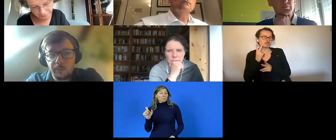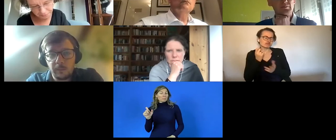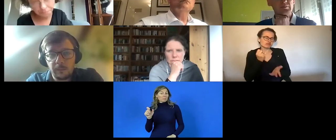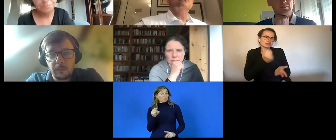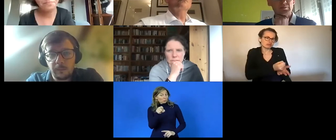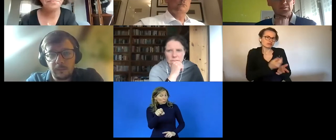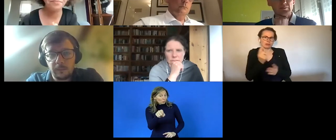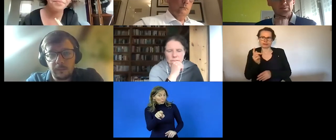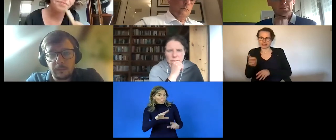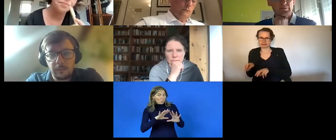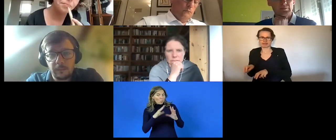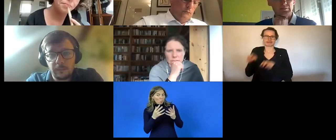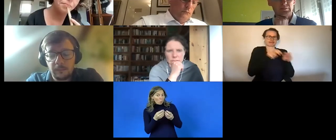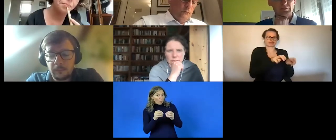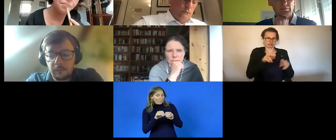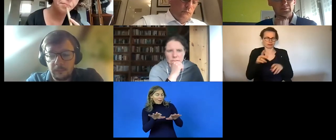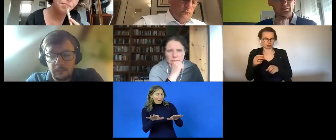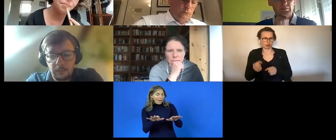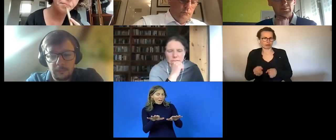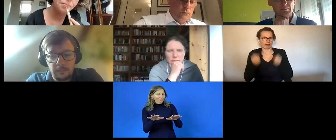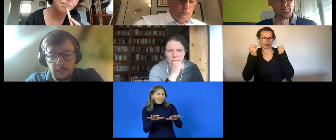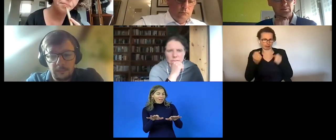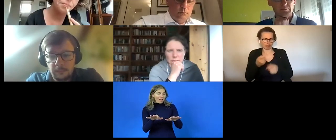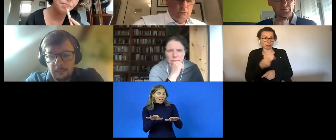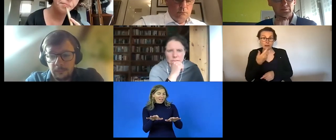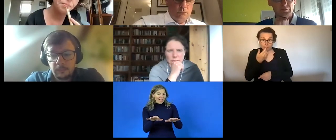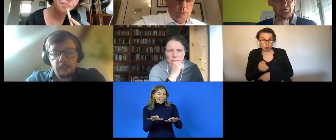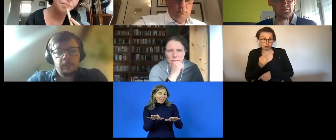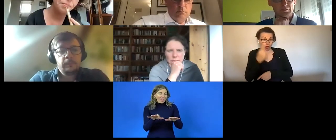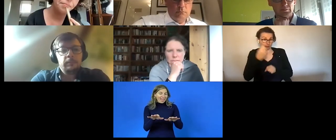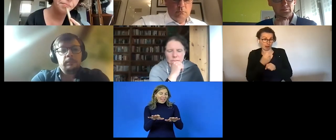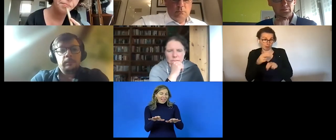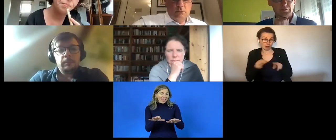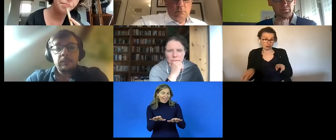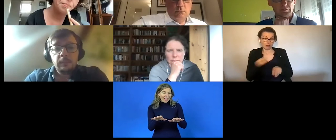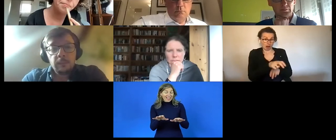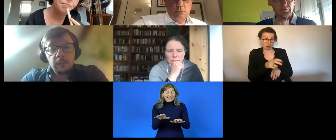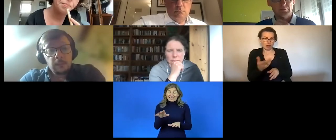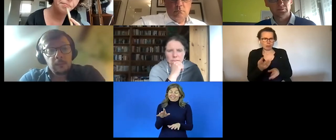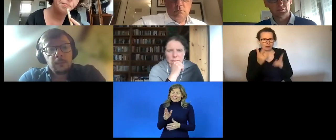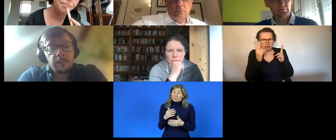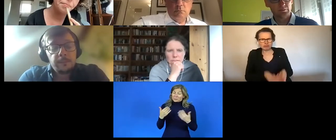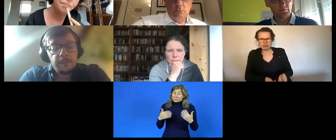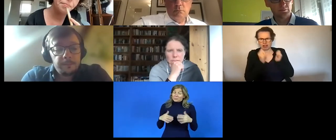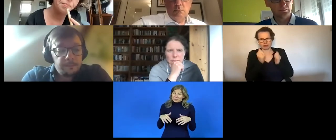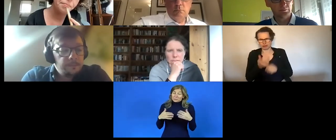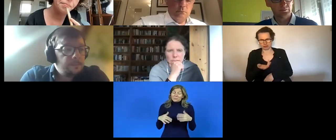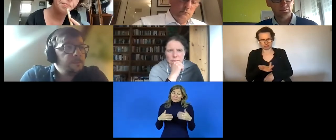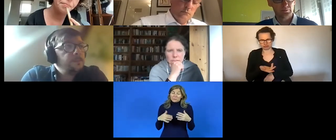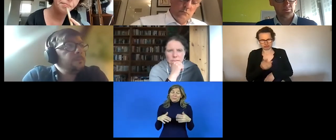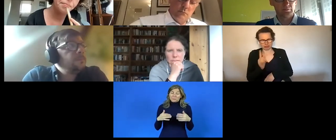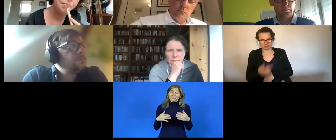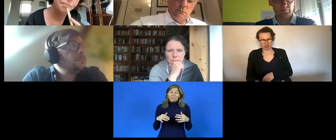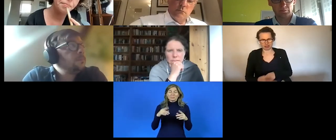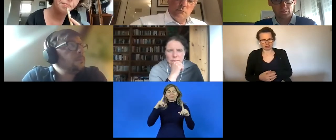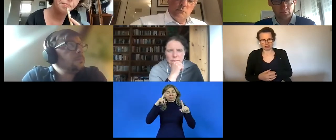and i can assure you that it is very difficult to um transit